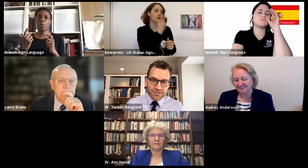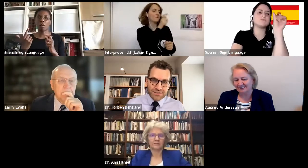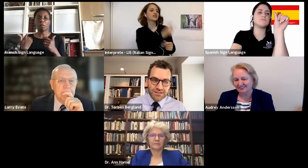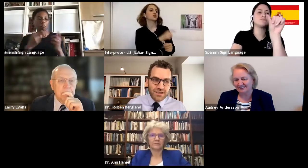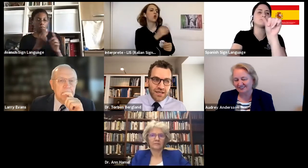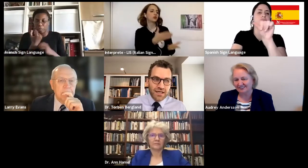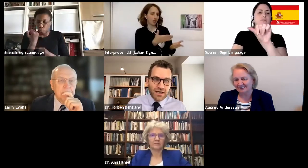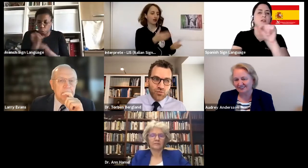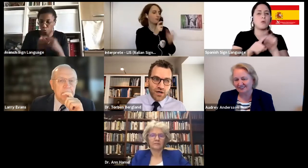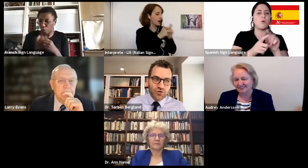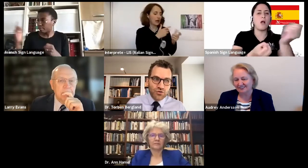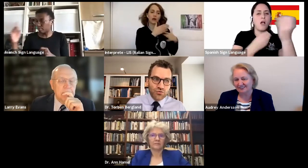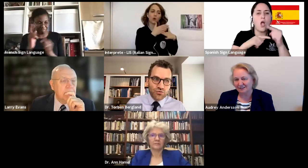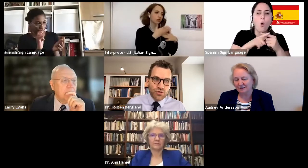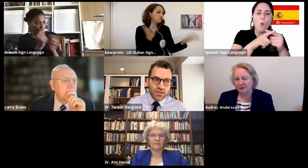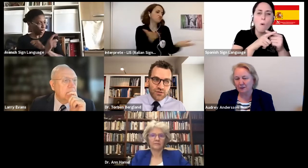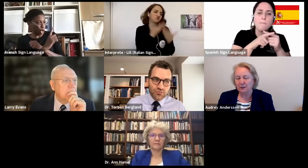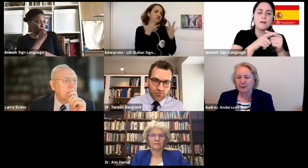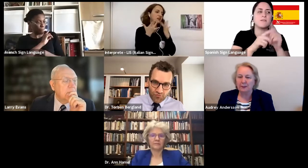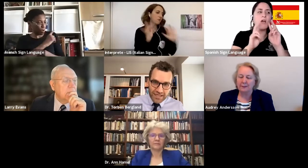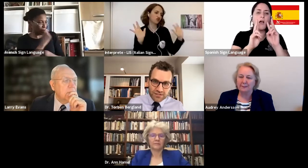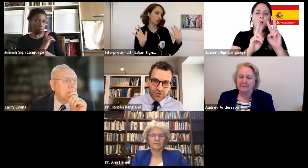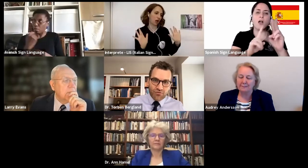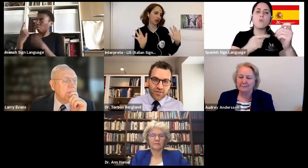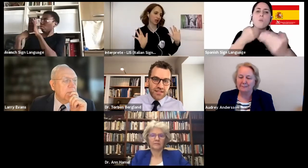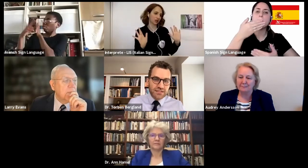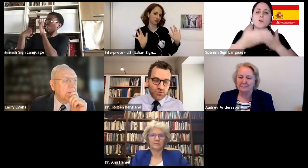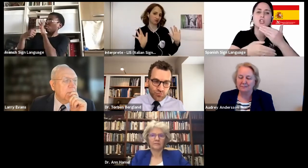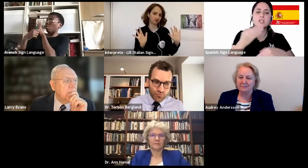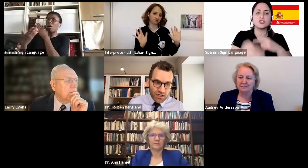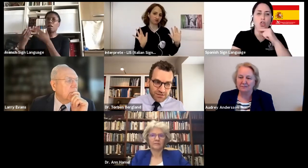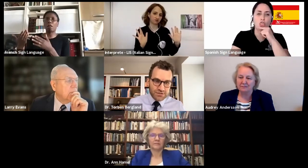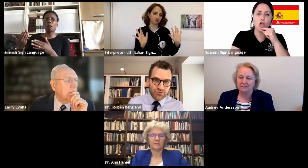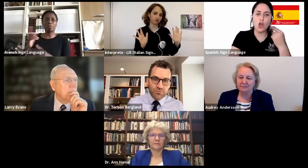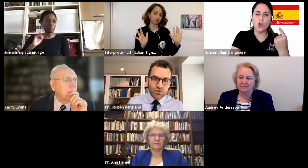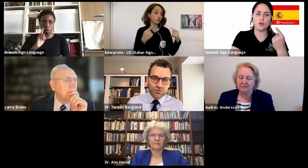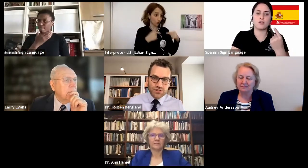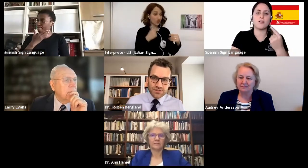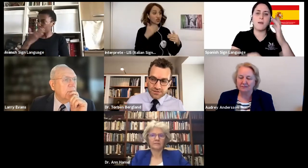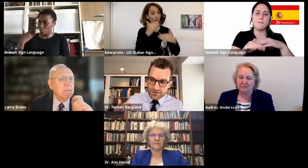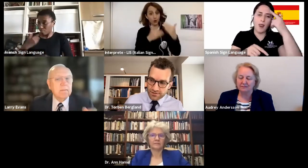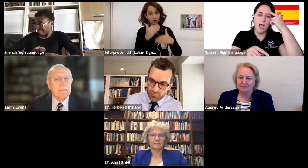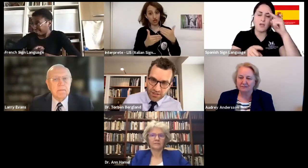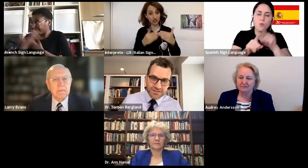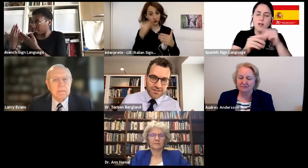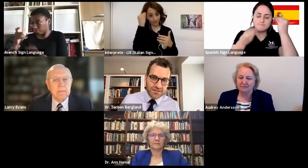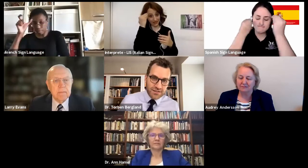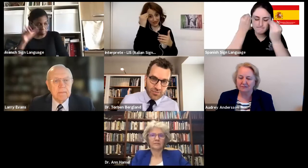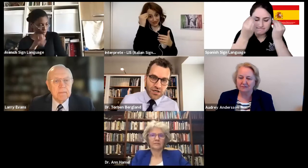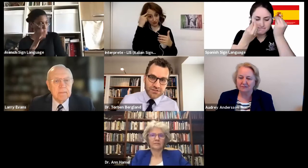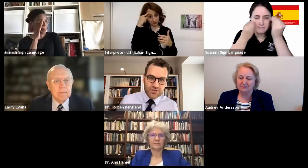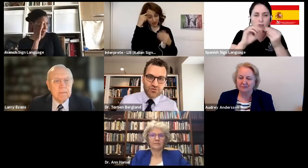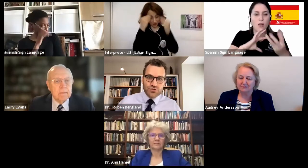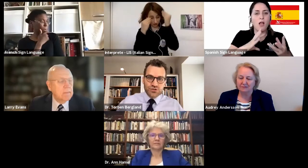a process where you reflect on things, where you process your emotions, the present,